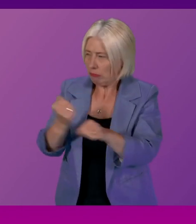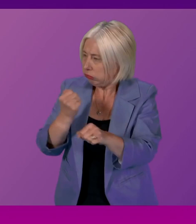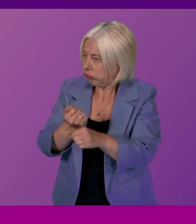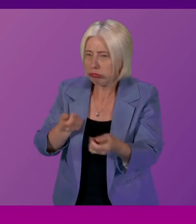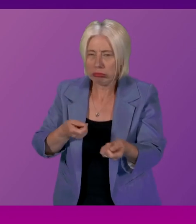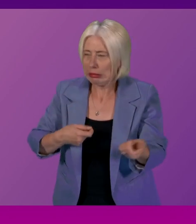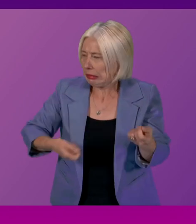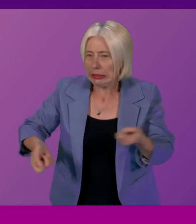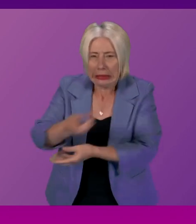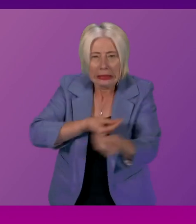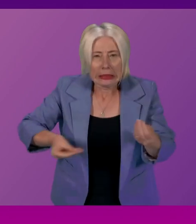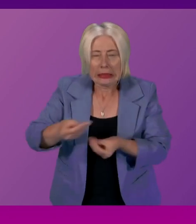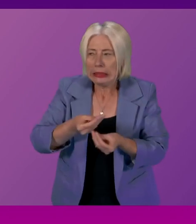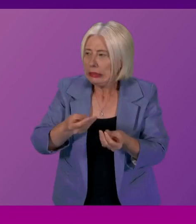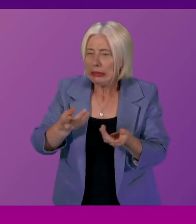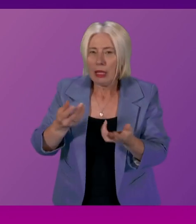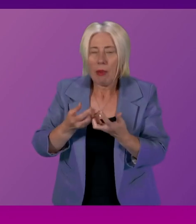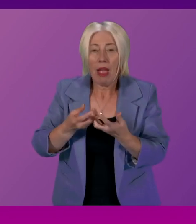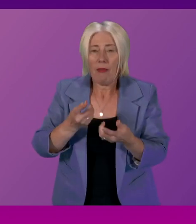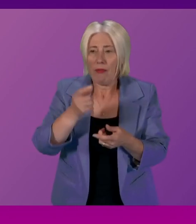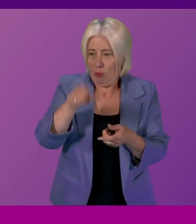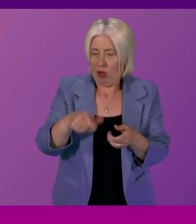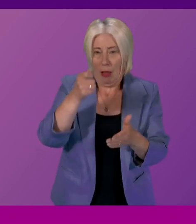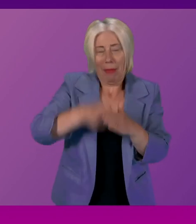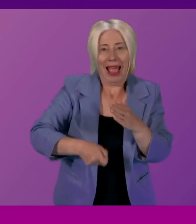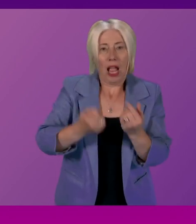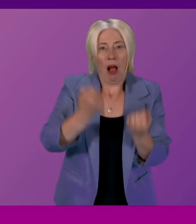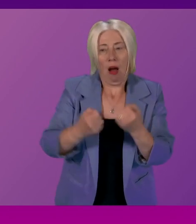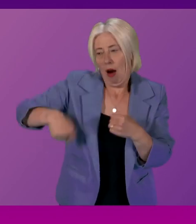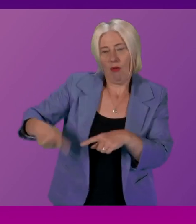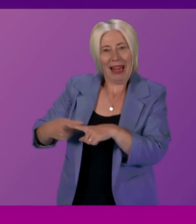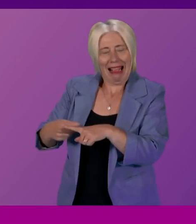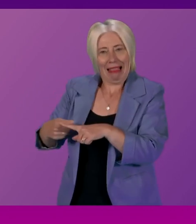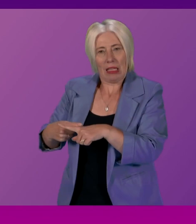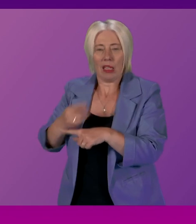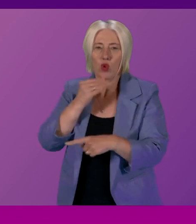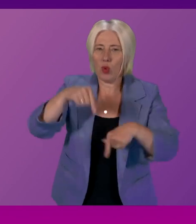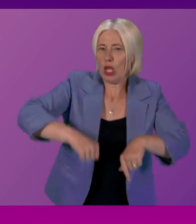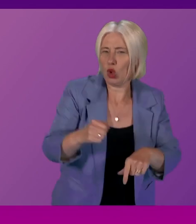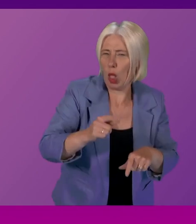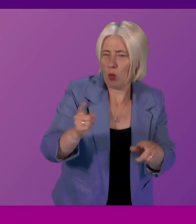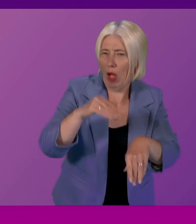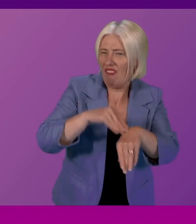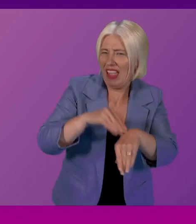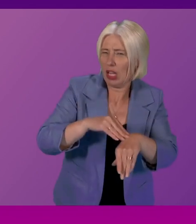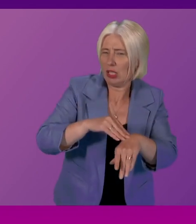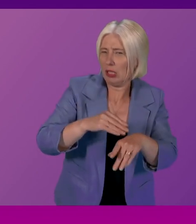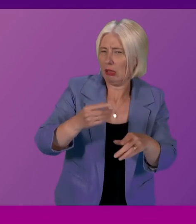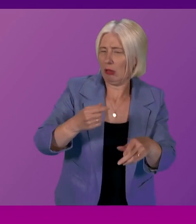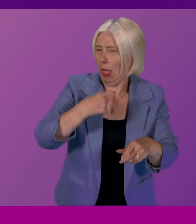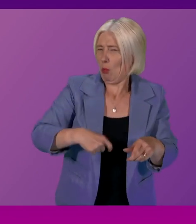for example, for those who may purchase a car from down south and therefore use it in Scotland? What are the implications